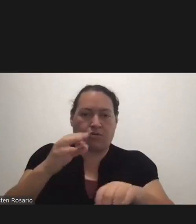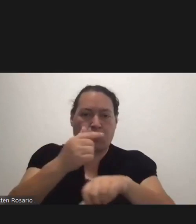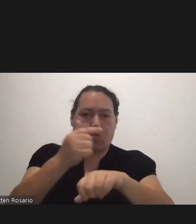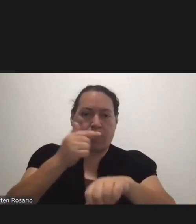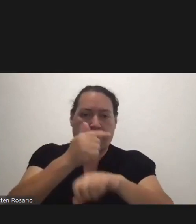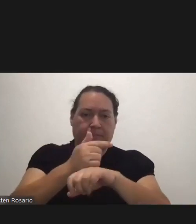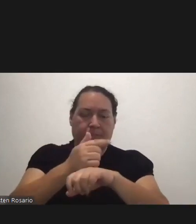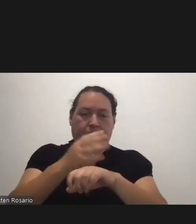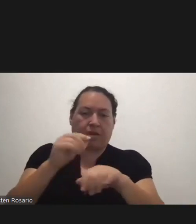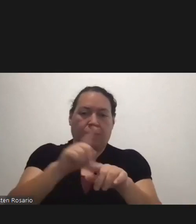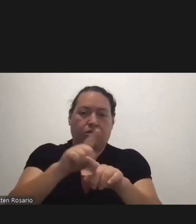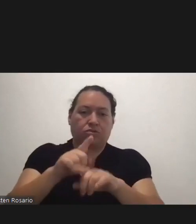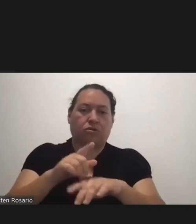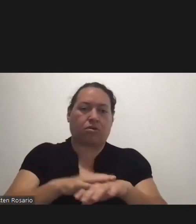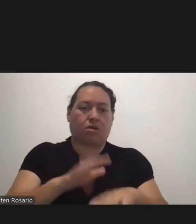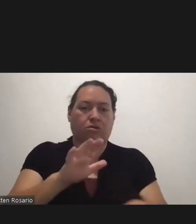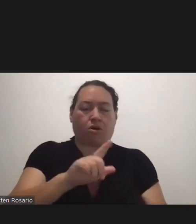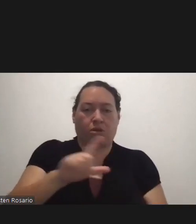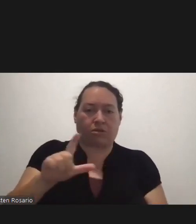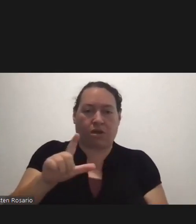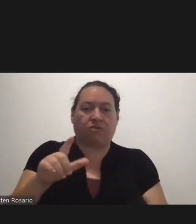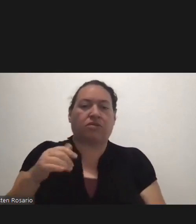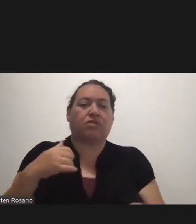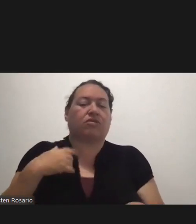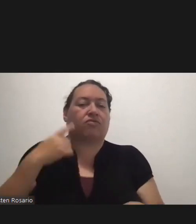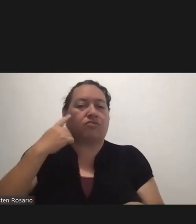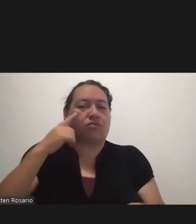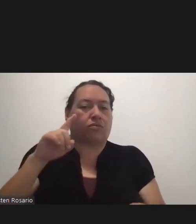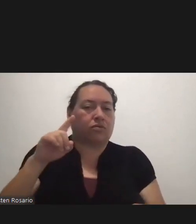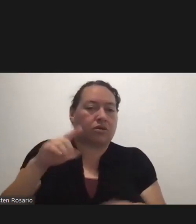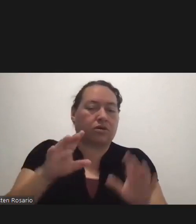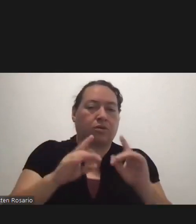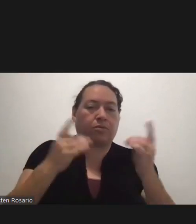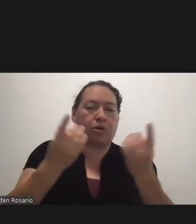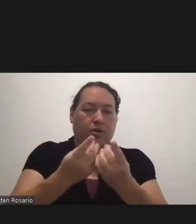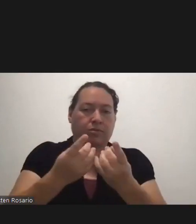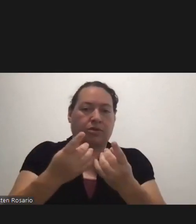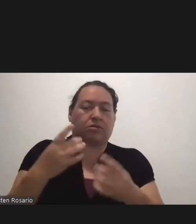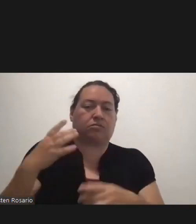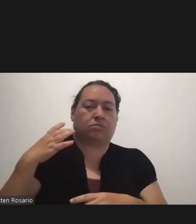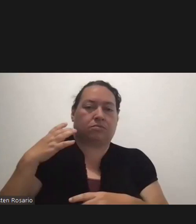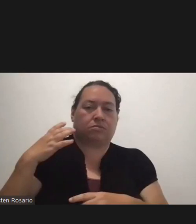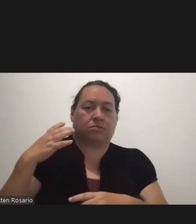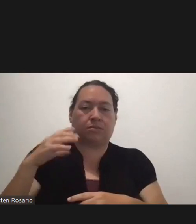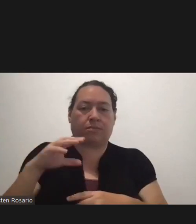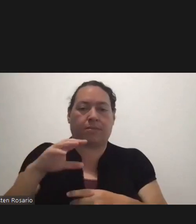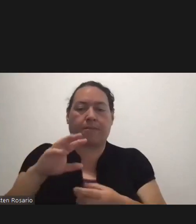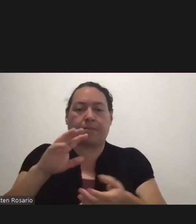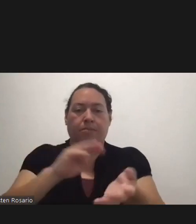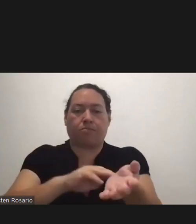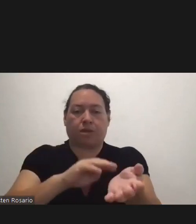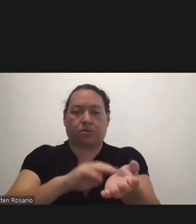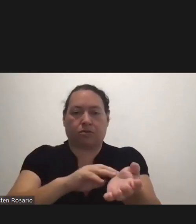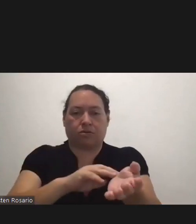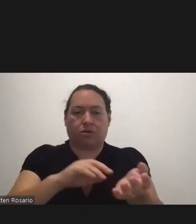And to her left Department of Public Health and Social Services Chief Medical Officer, Dr. Felix Cabrera